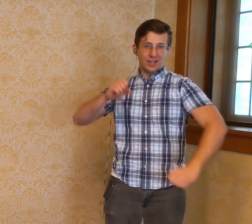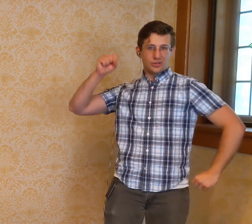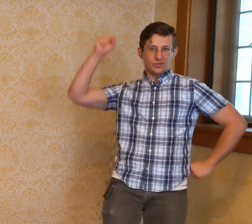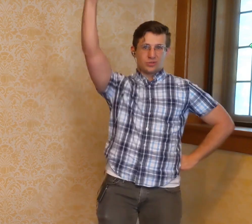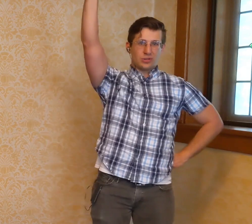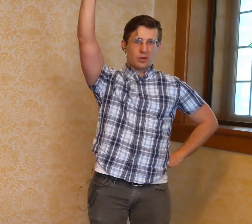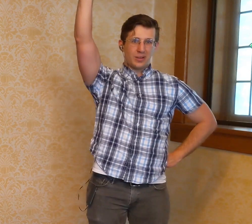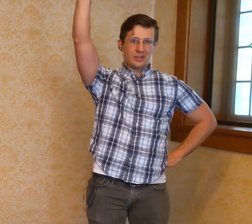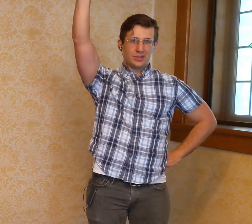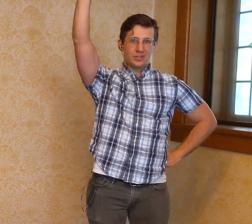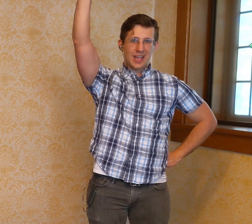to do your will today.